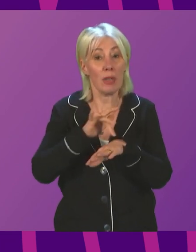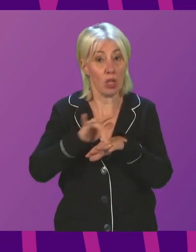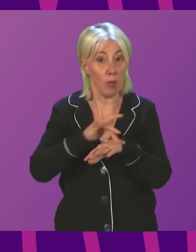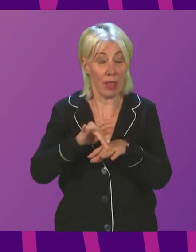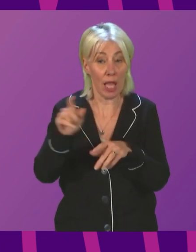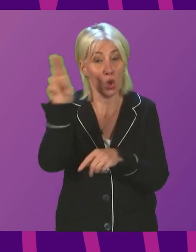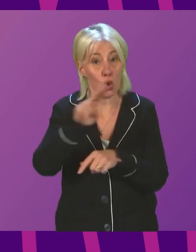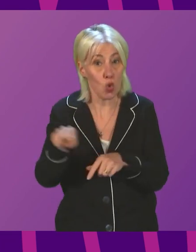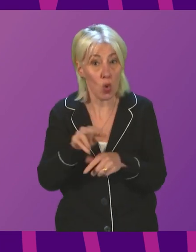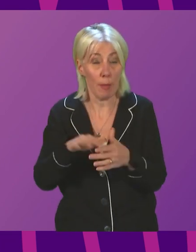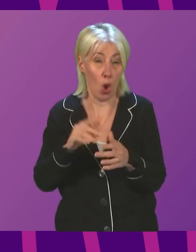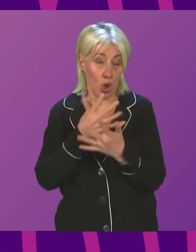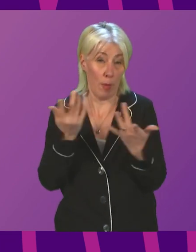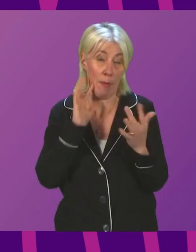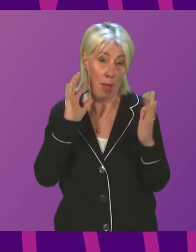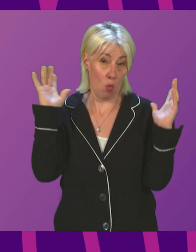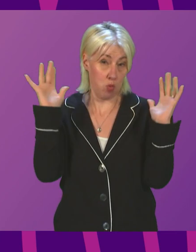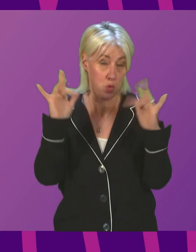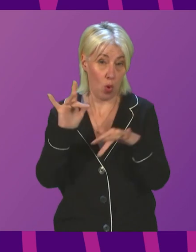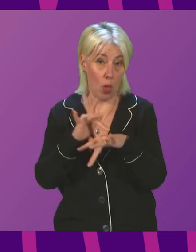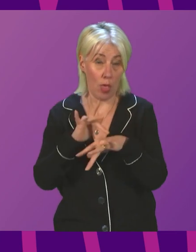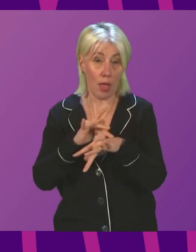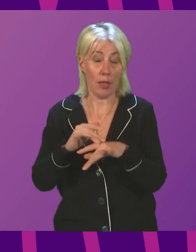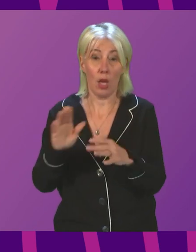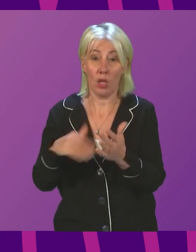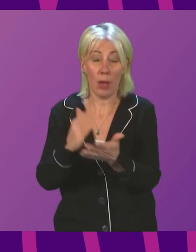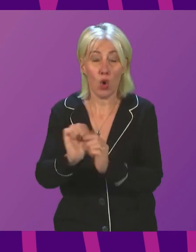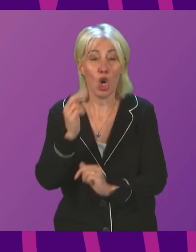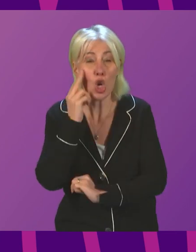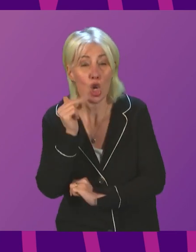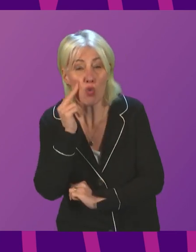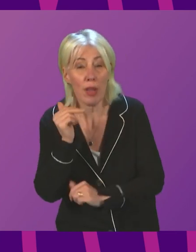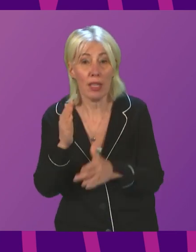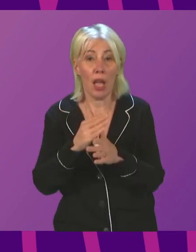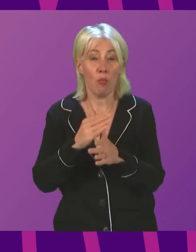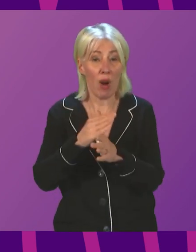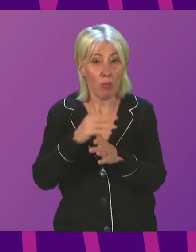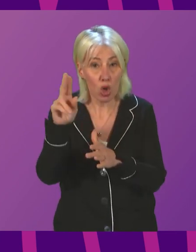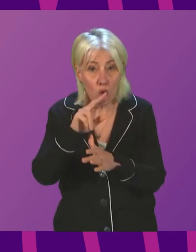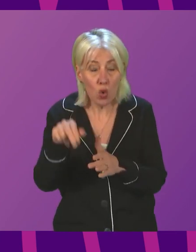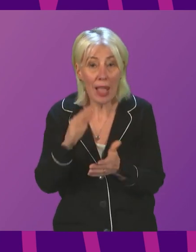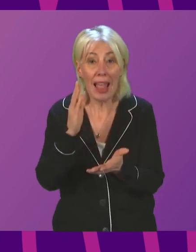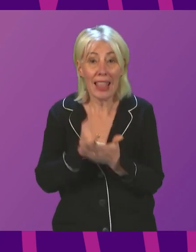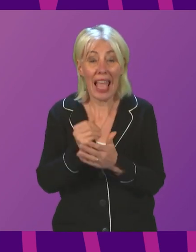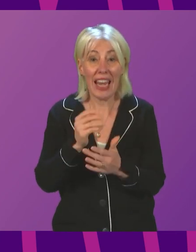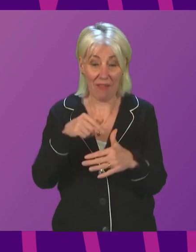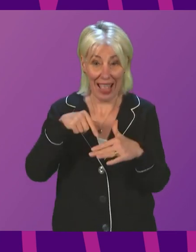the difference